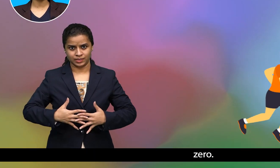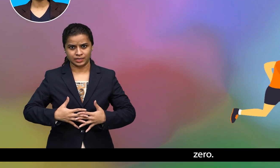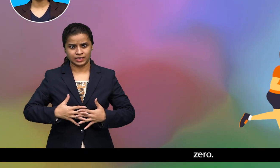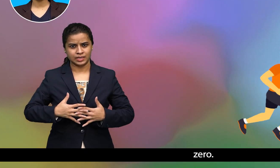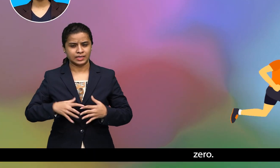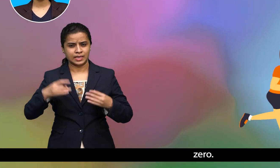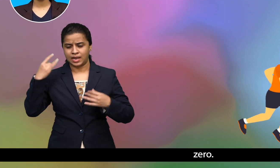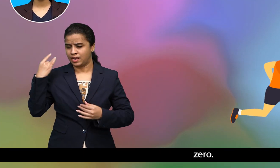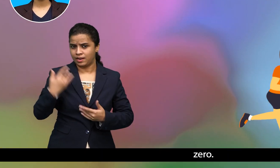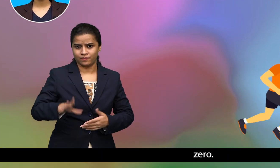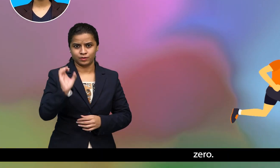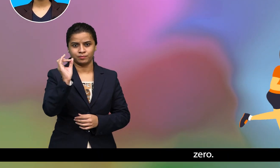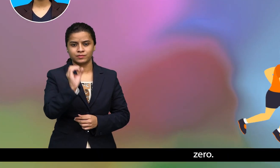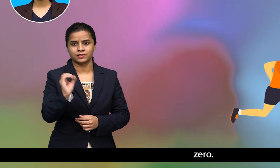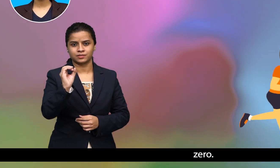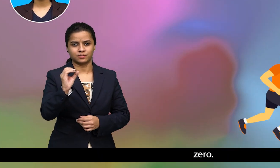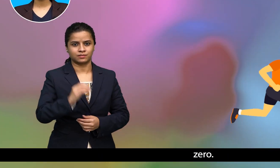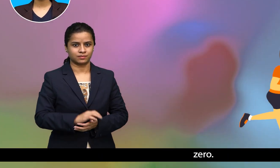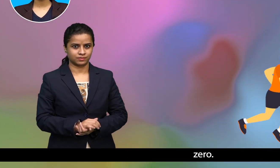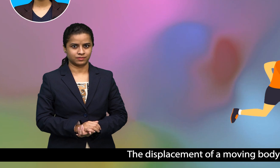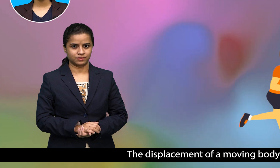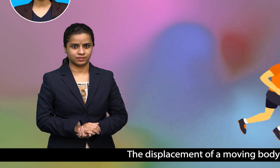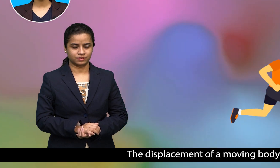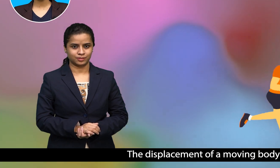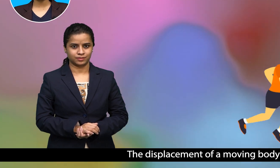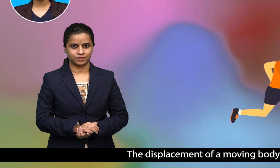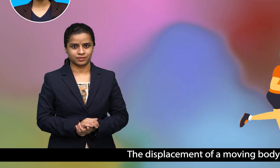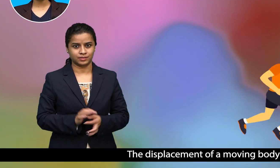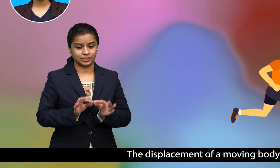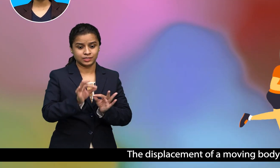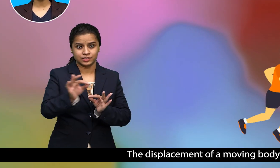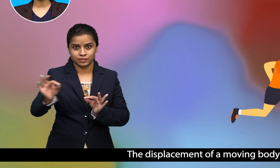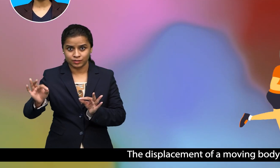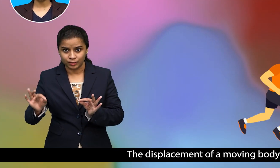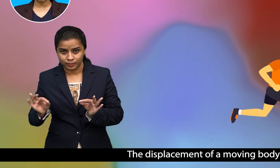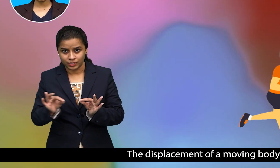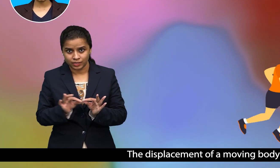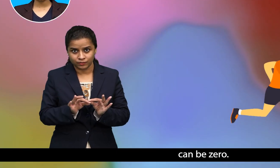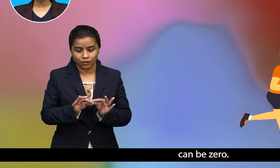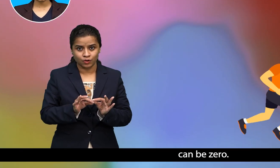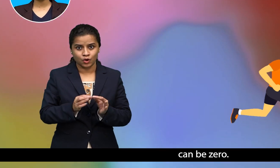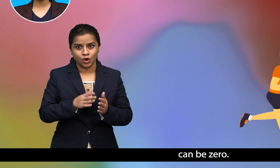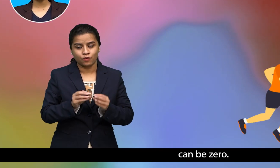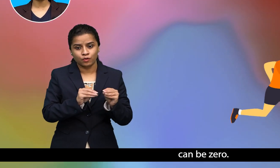zero the displacement of a moving body can be zero